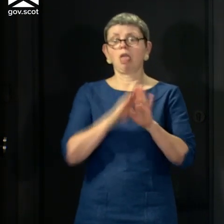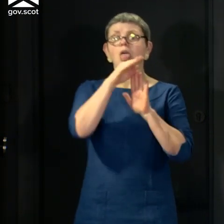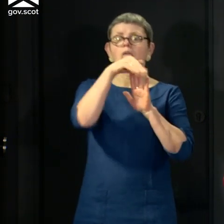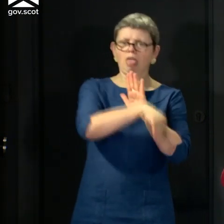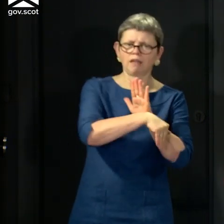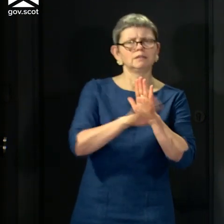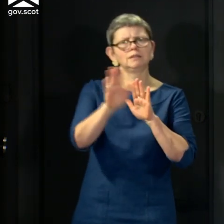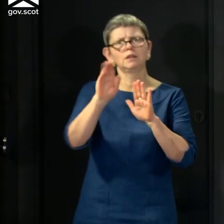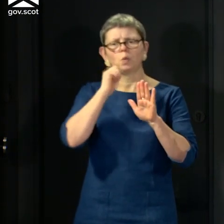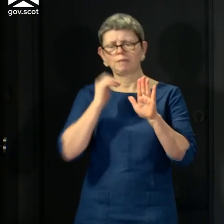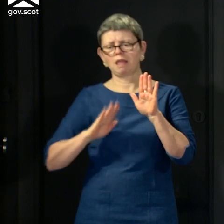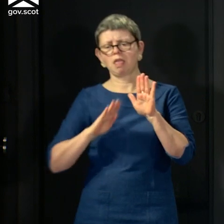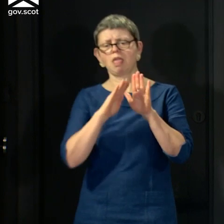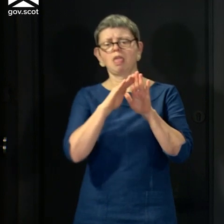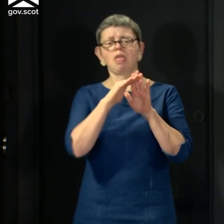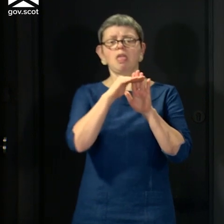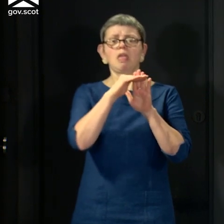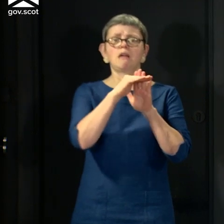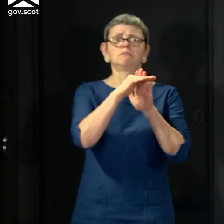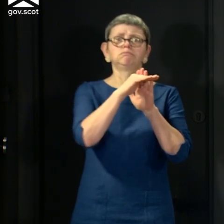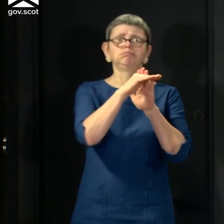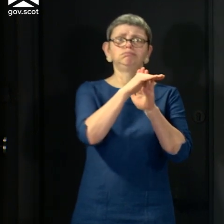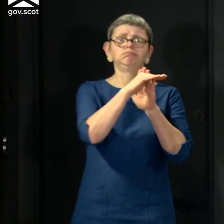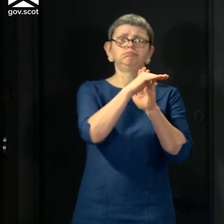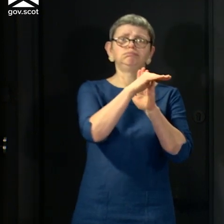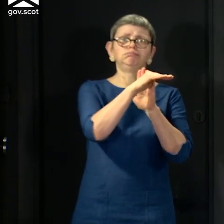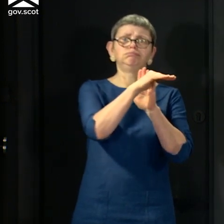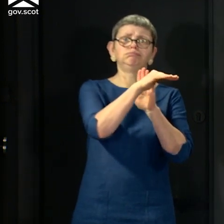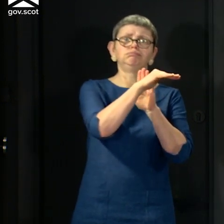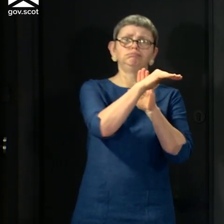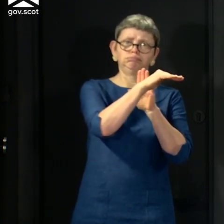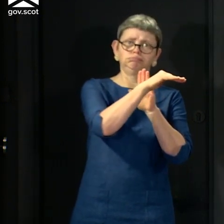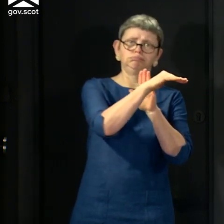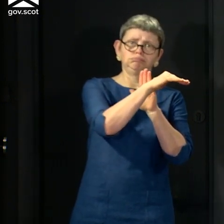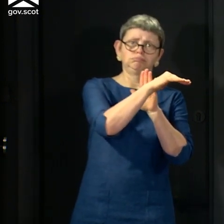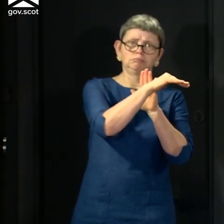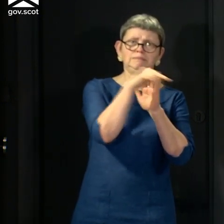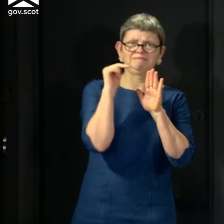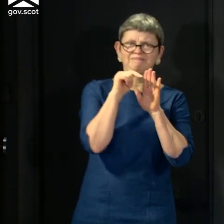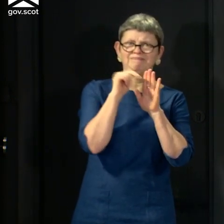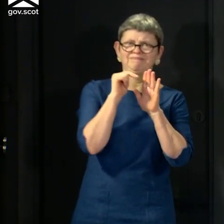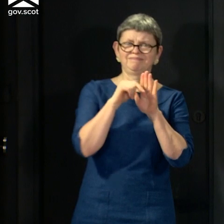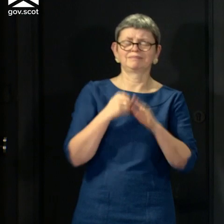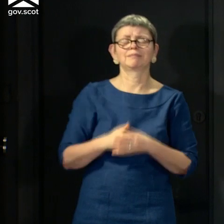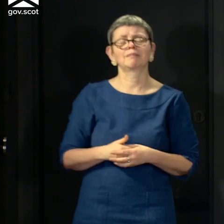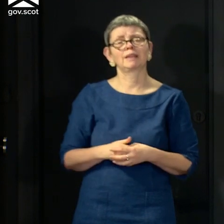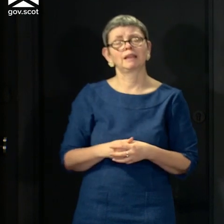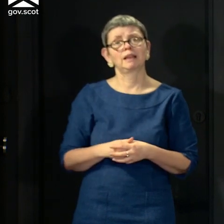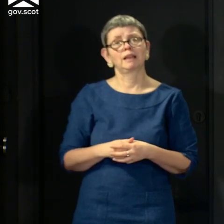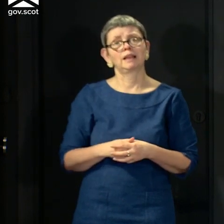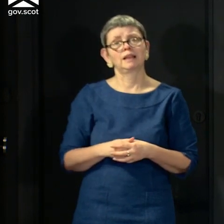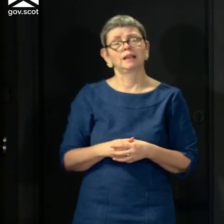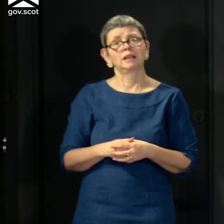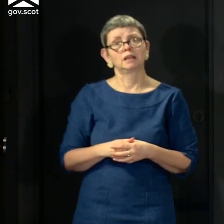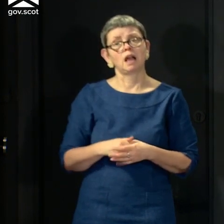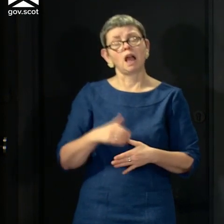elongated path of this virus. And secondly, while I really want to see and